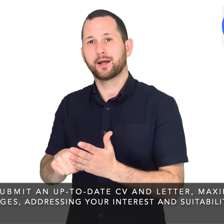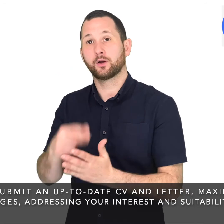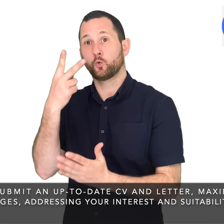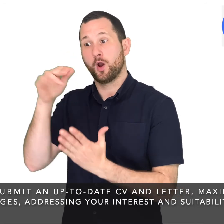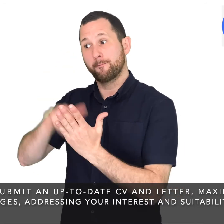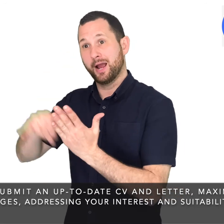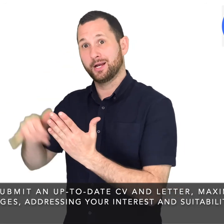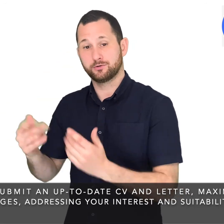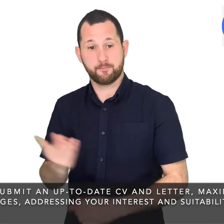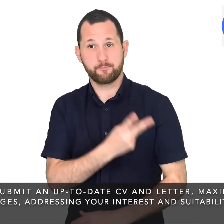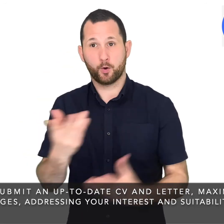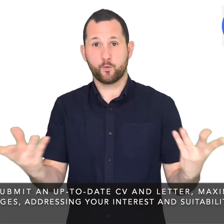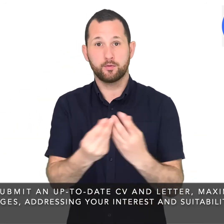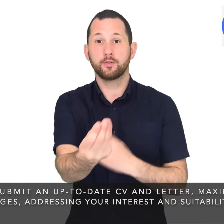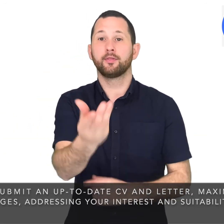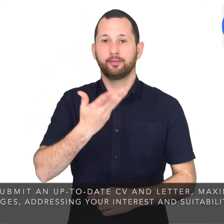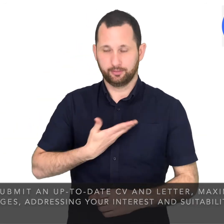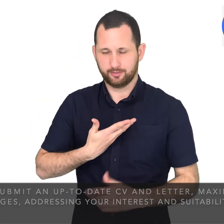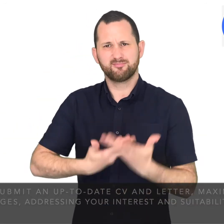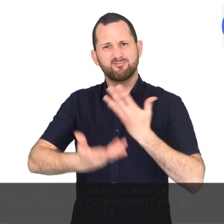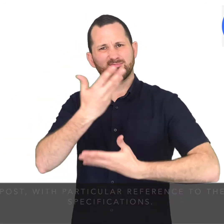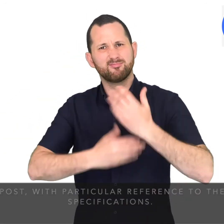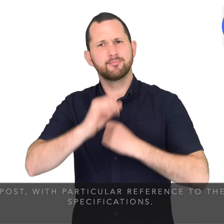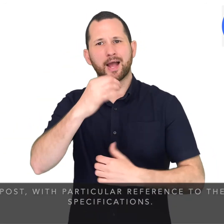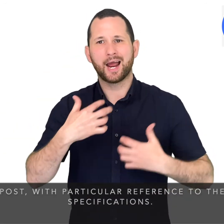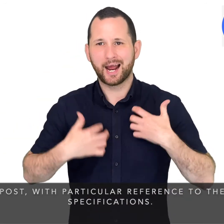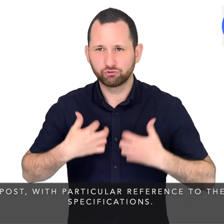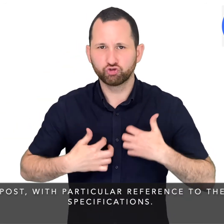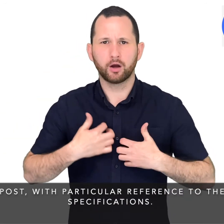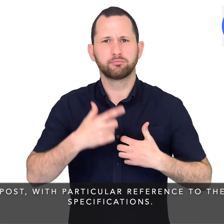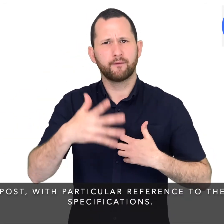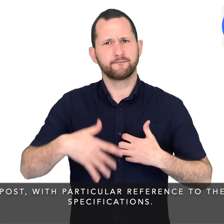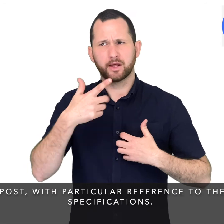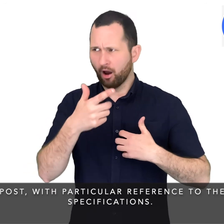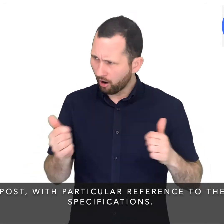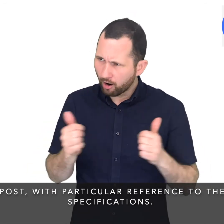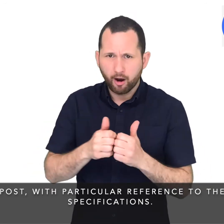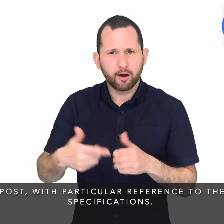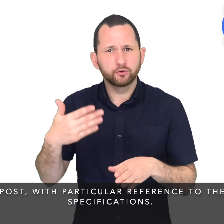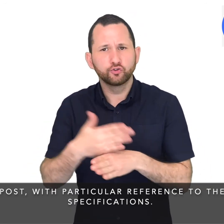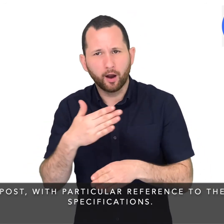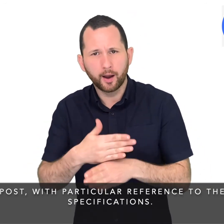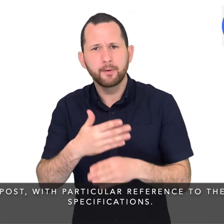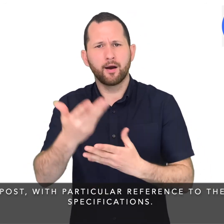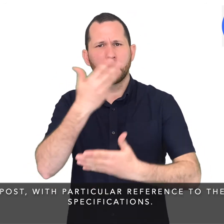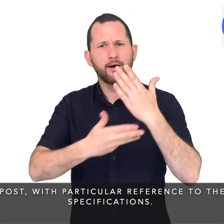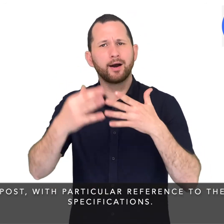addressing your interest and suitability for the post, with particular reference to the